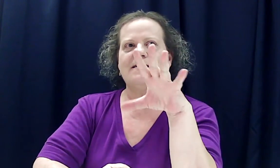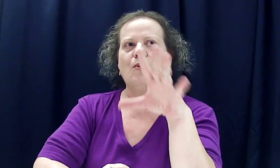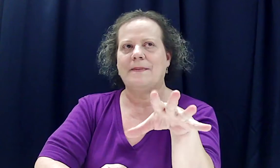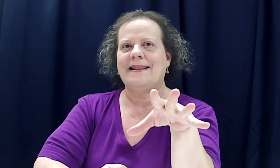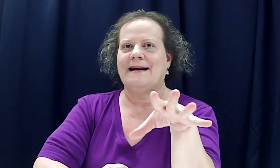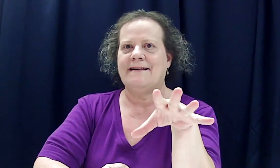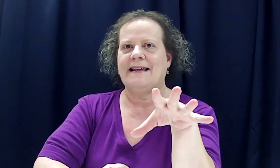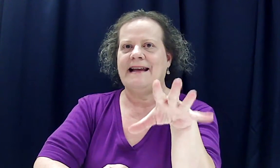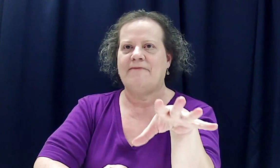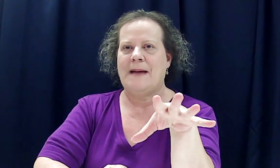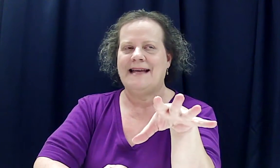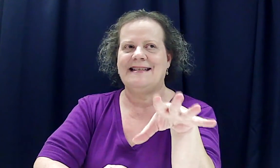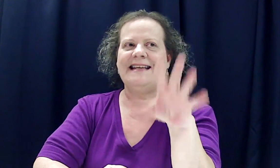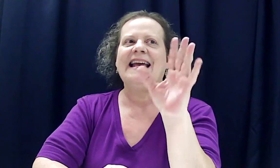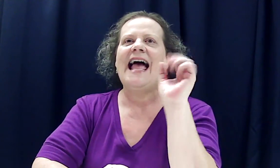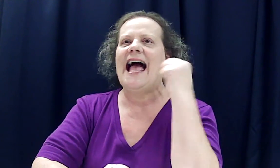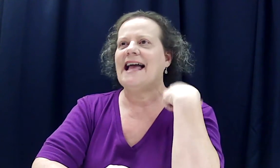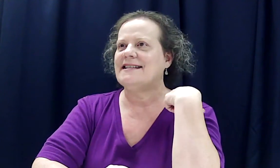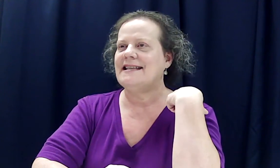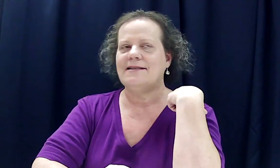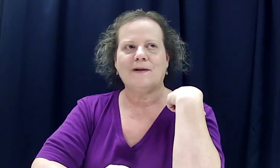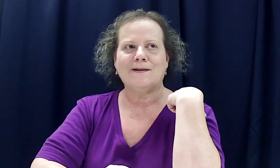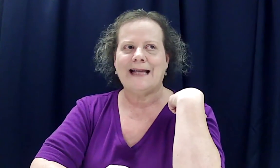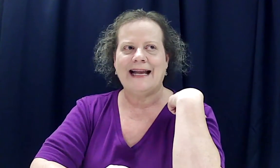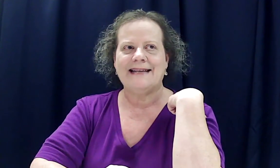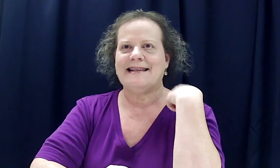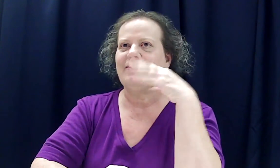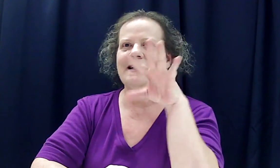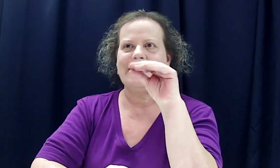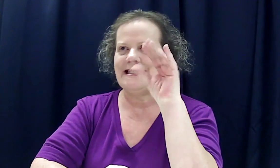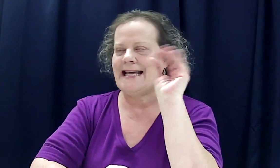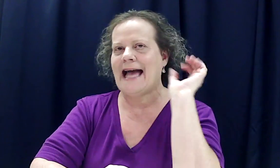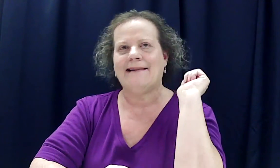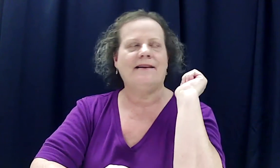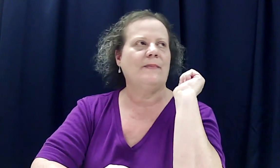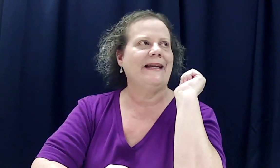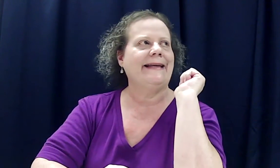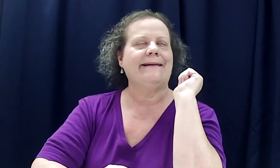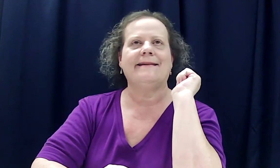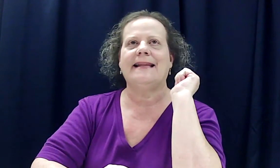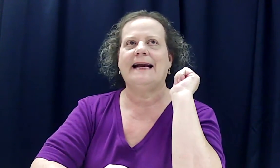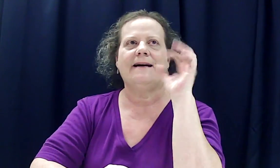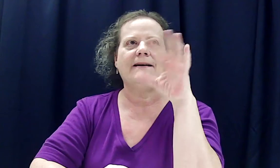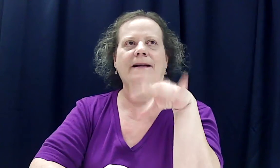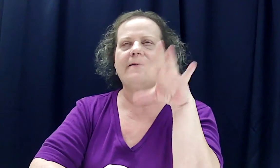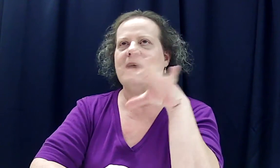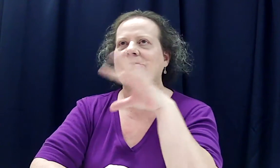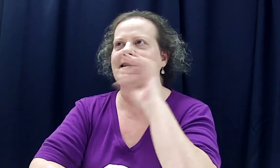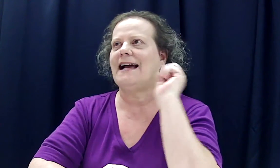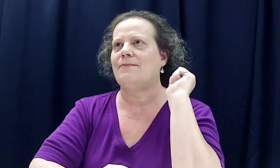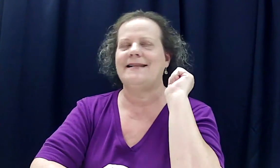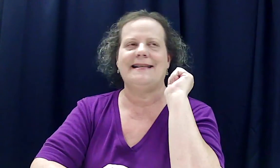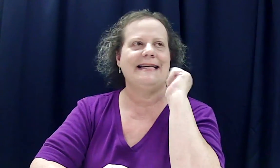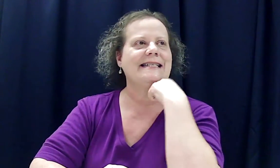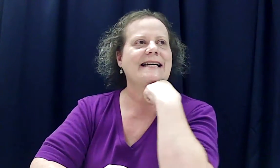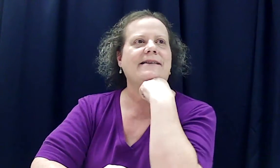woman there that I've met, and she's real nice, and we chit-chat a little bit here and there, you know, every time we see each other.